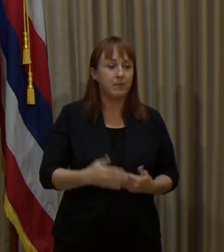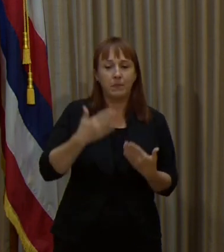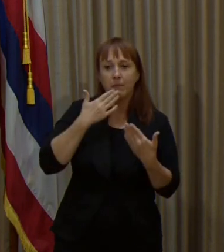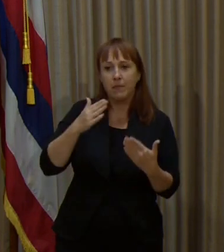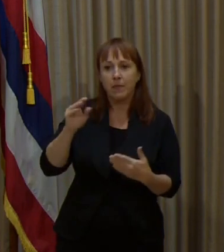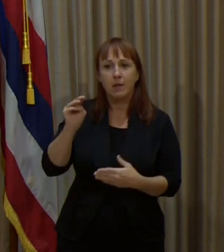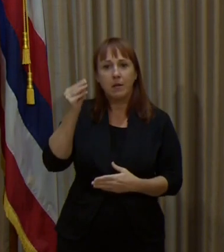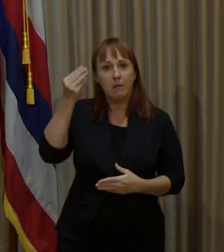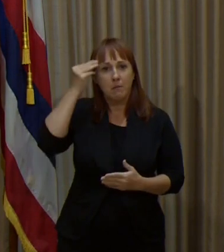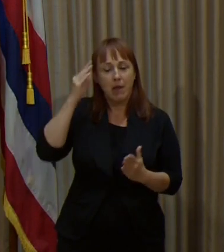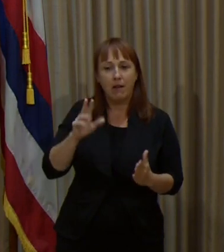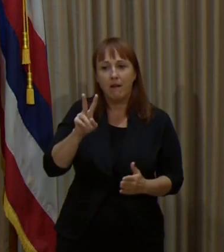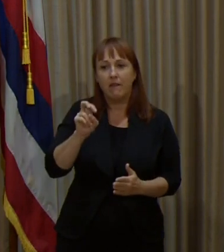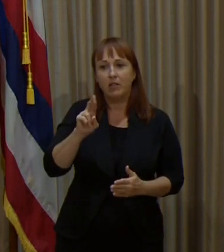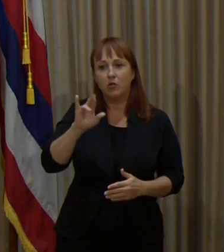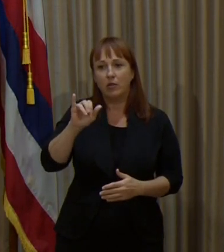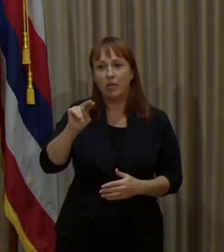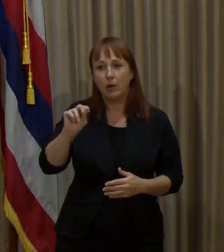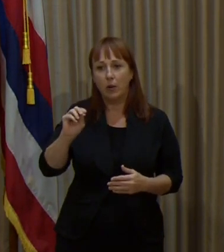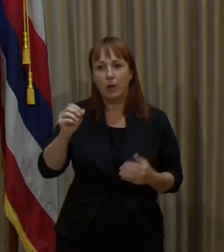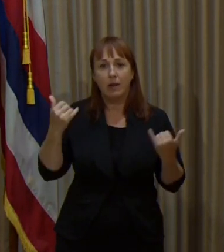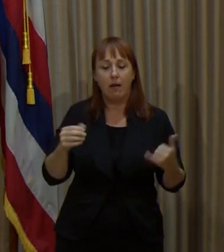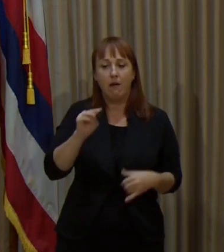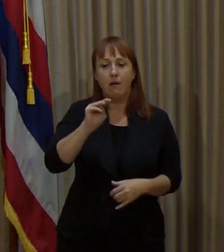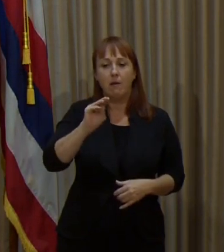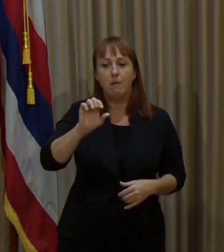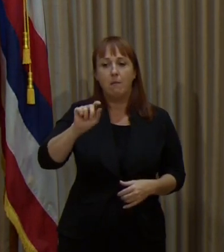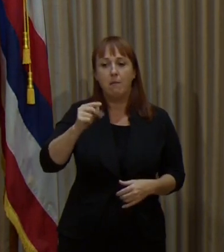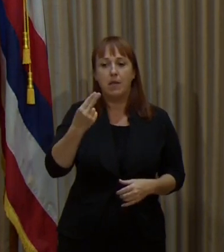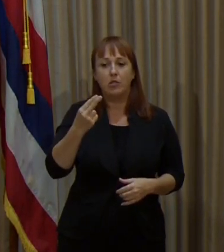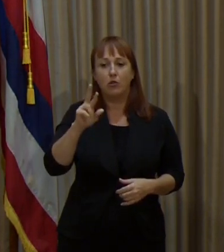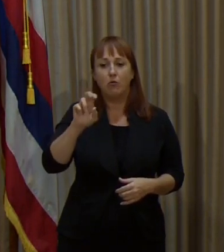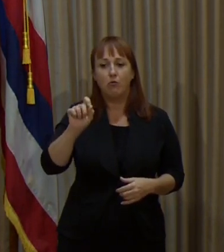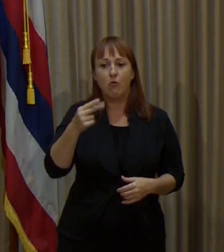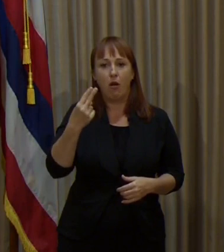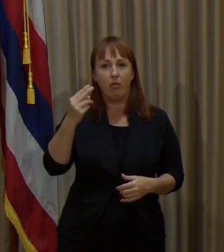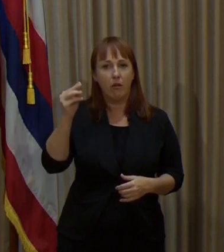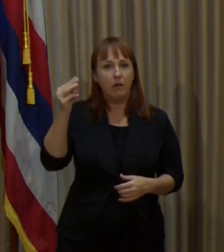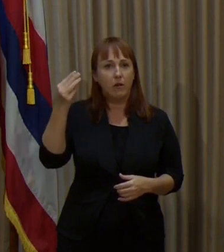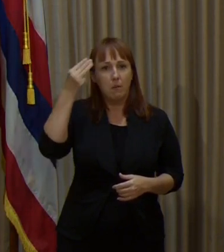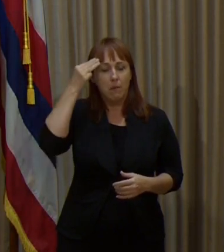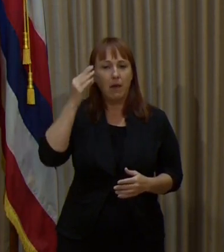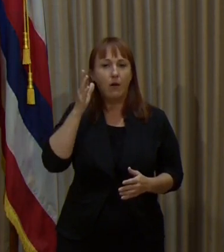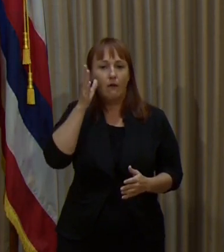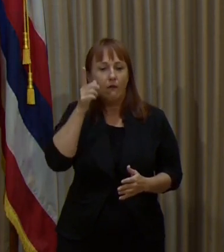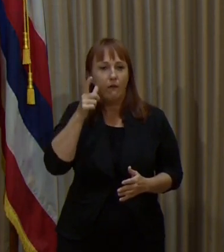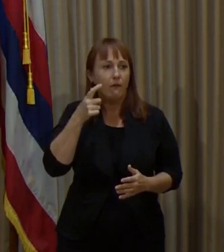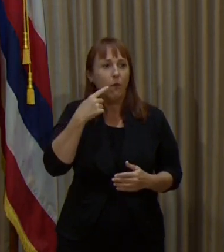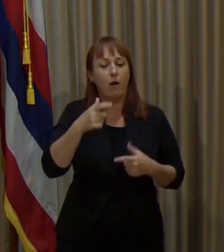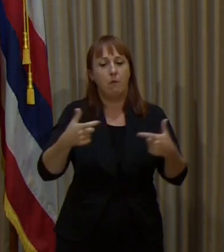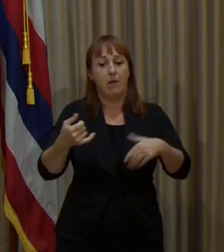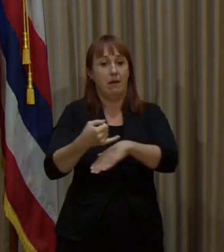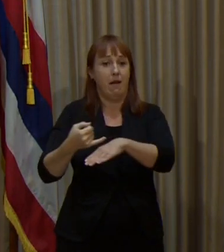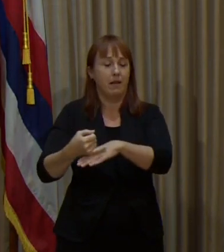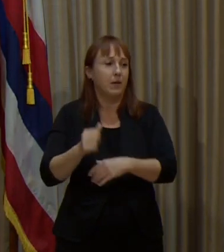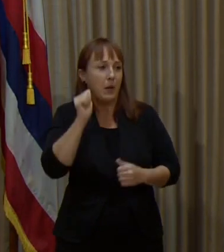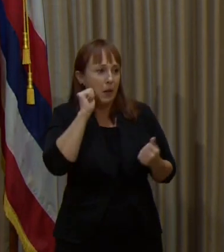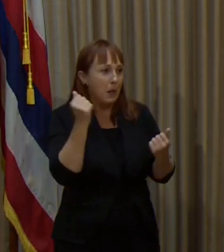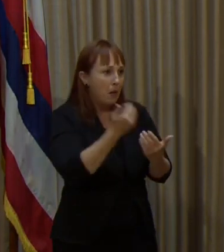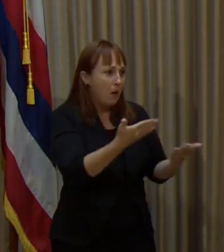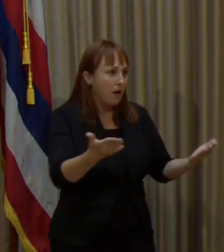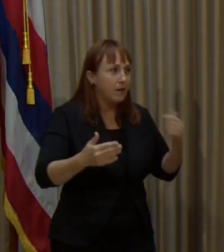Mahalo, Mayor Victorino. Now moving on to Mayor Mitch Roth over at Hawaii County. Hi, Mayor. Aloha.